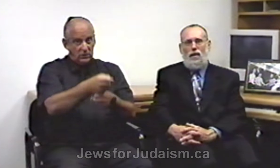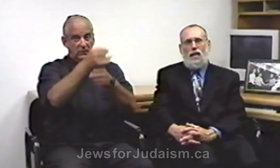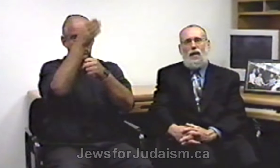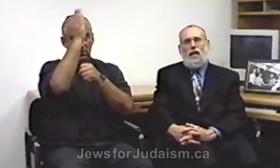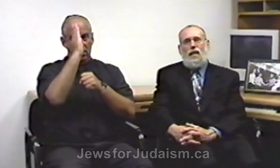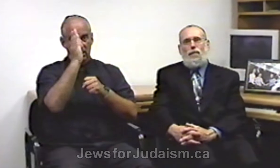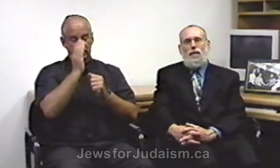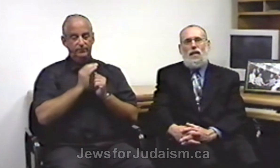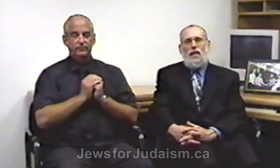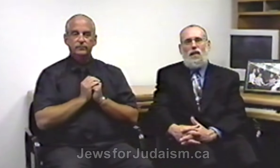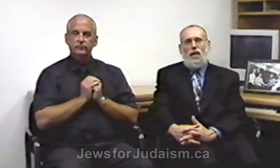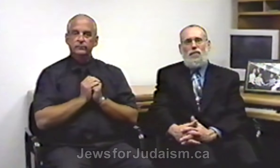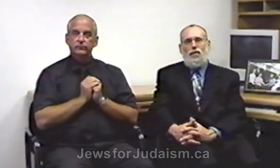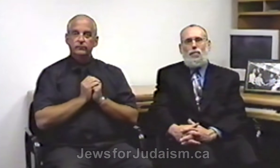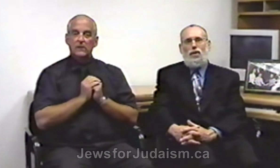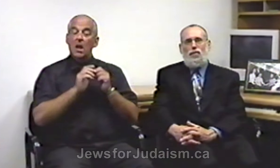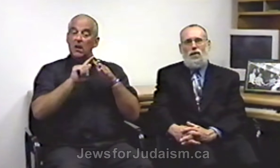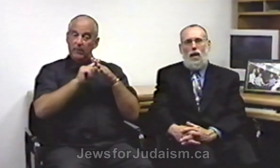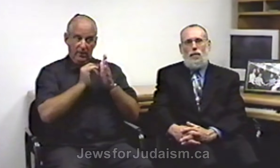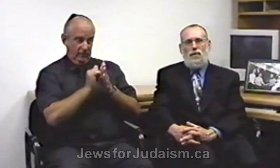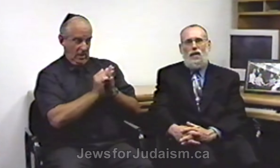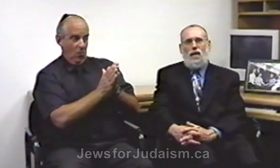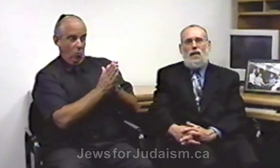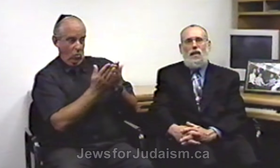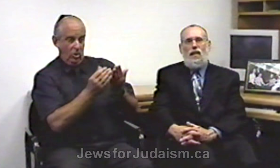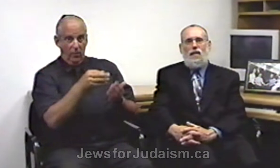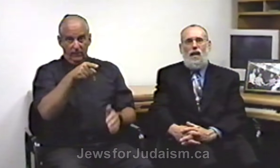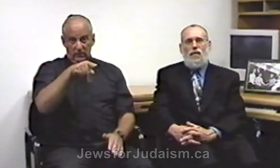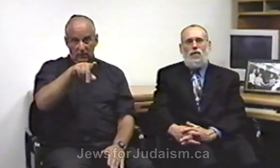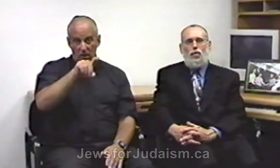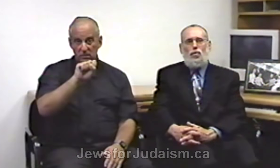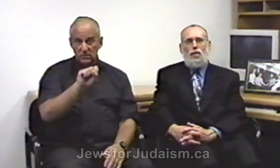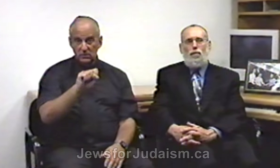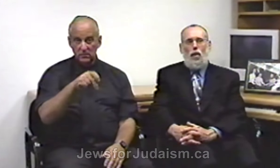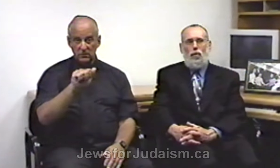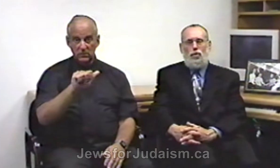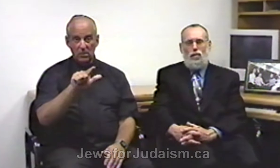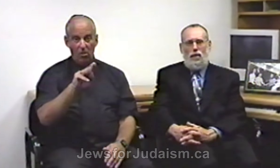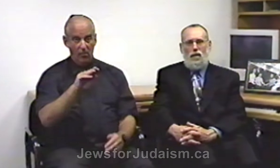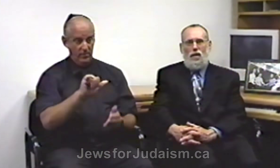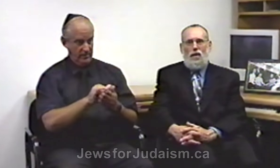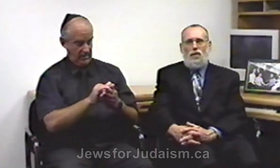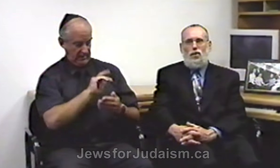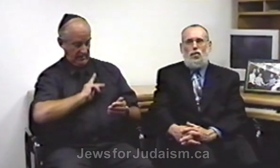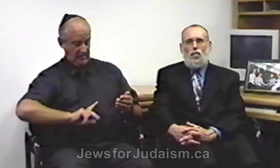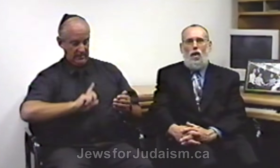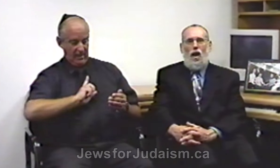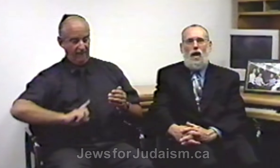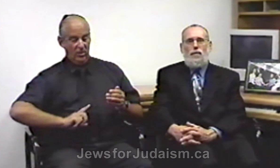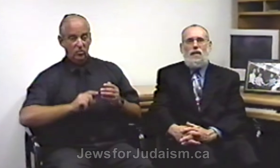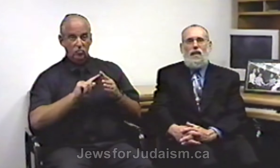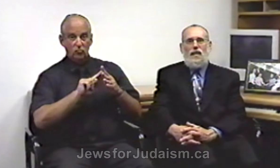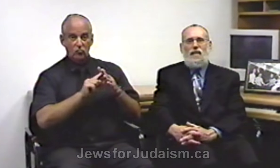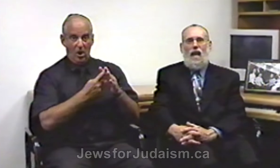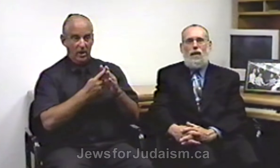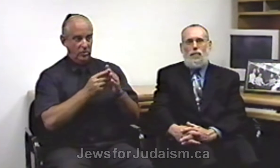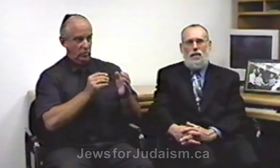In the beginning of the Book of Psalms King David using poetry describes his enemies